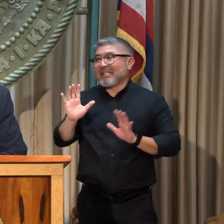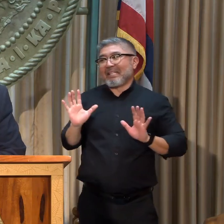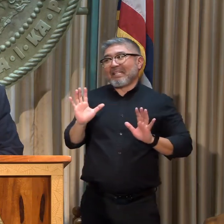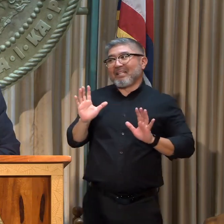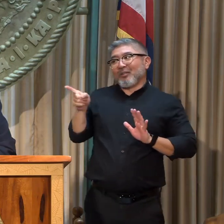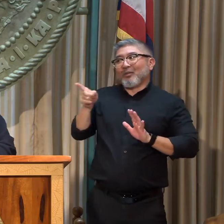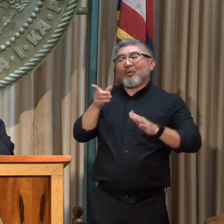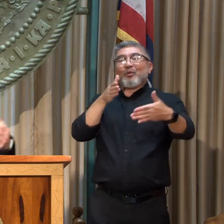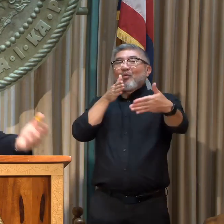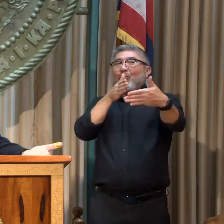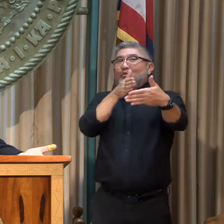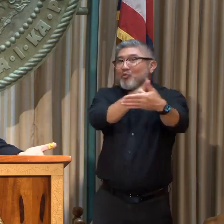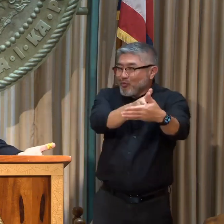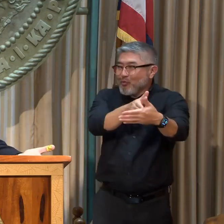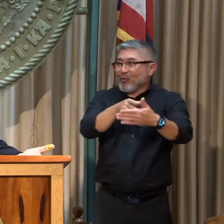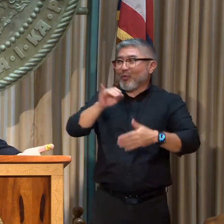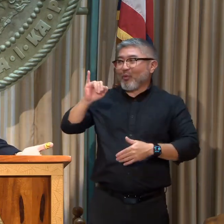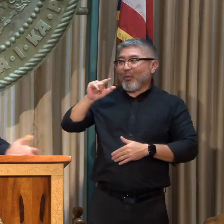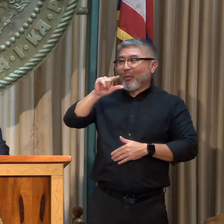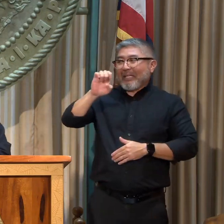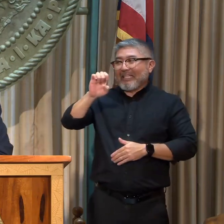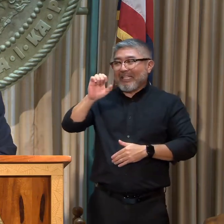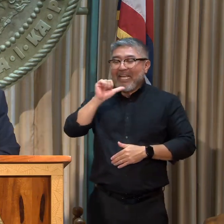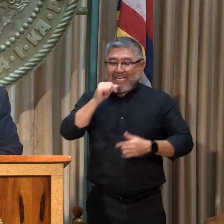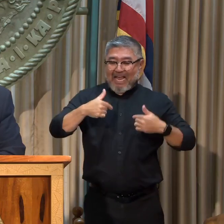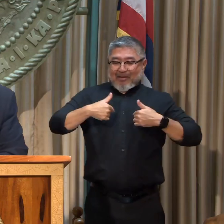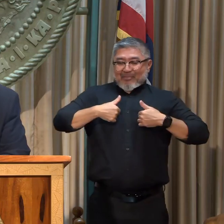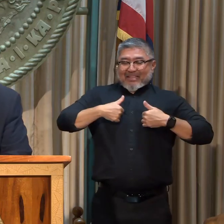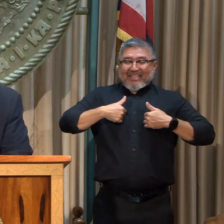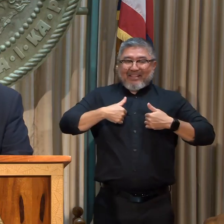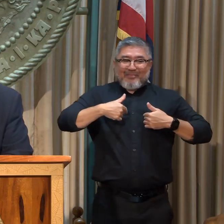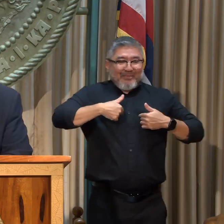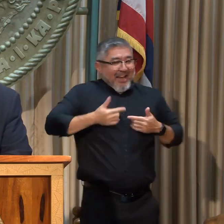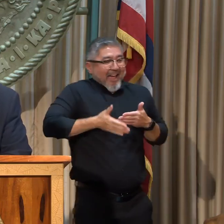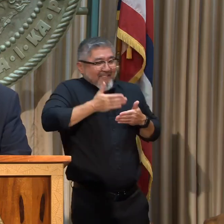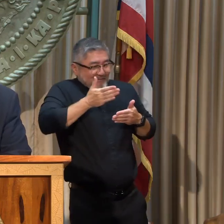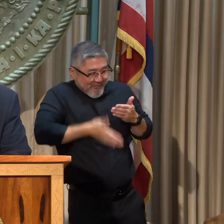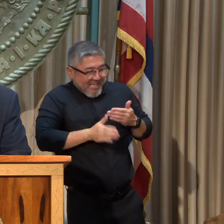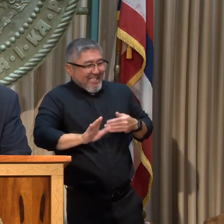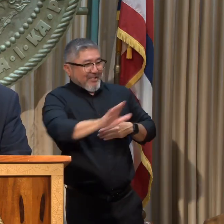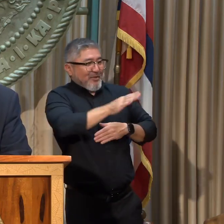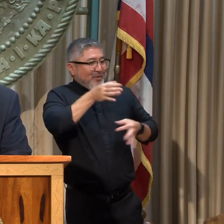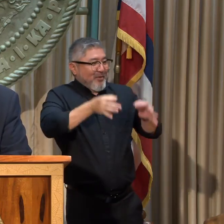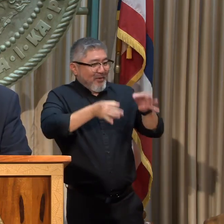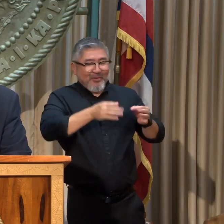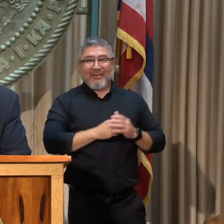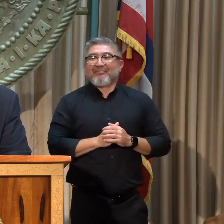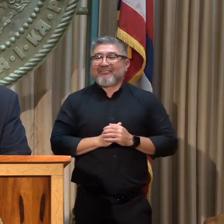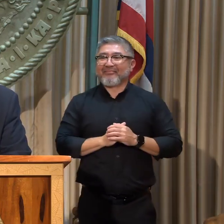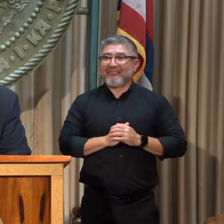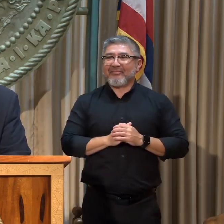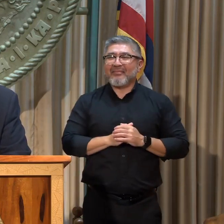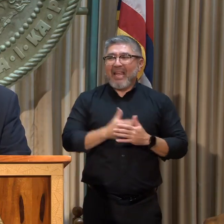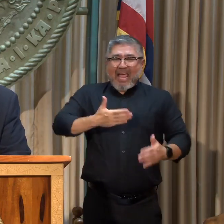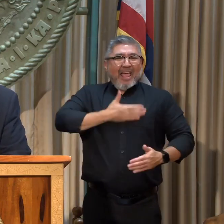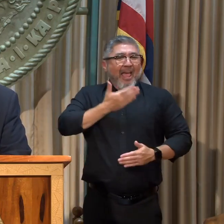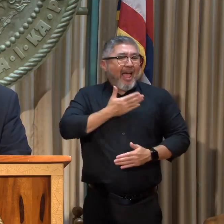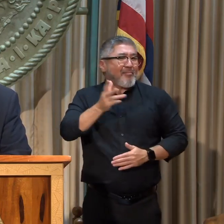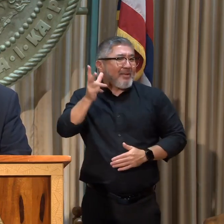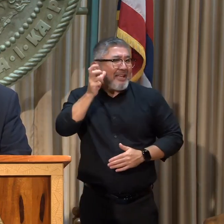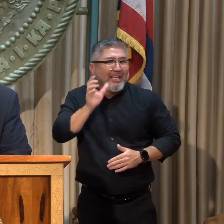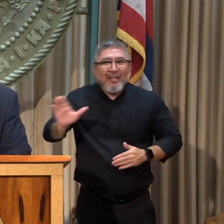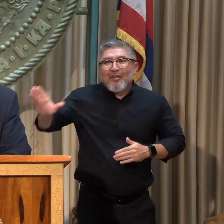technically. I'm just here to finish the job with you guys, humbly. But we're going to be glad to hear from some of you as plaintiffs,